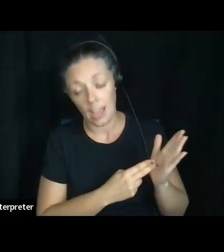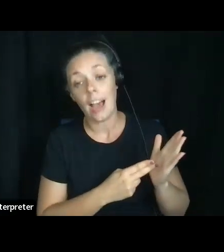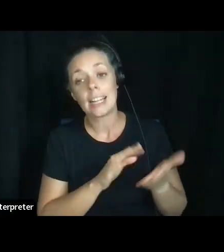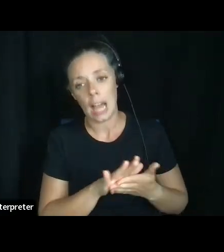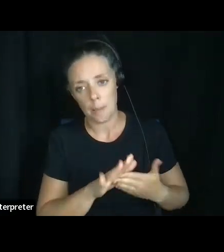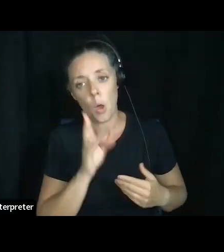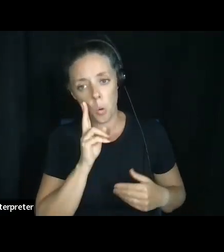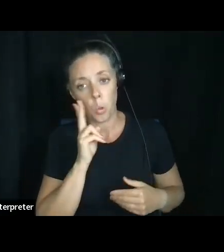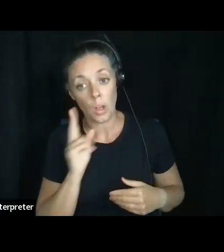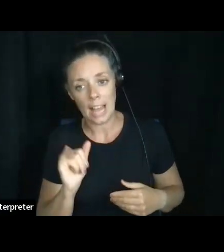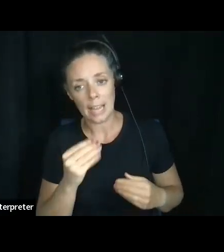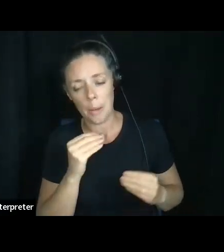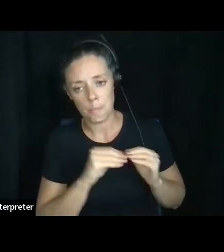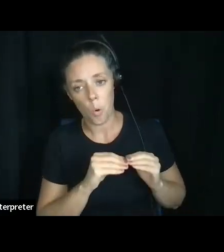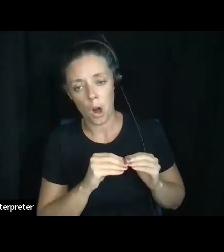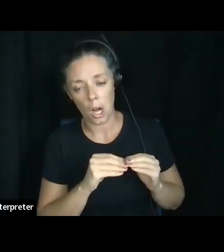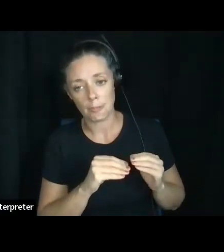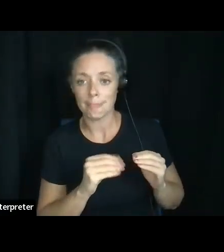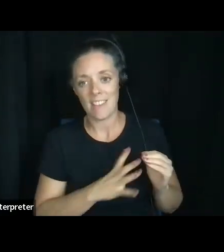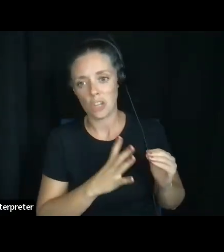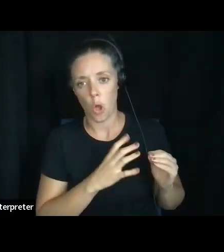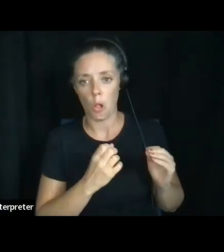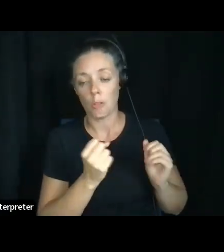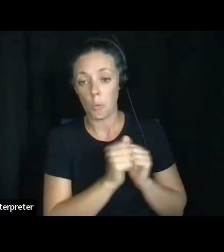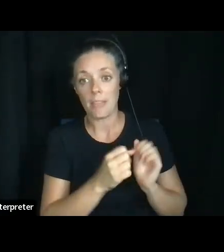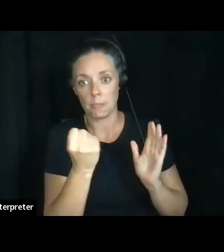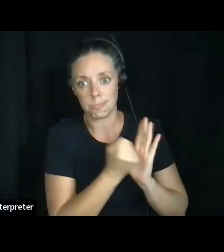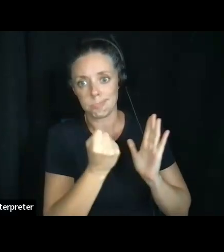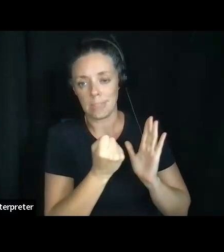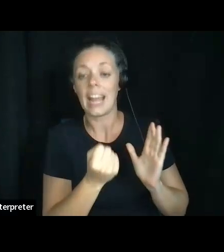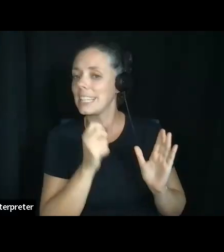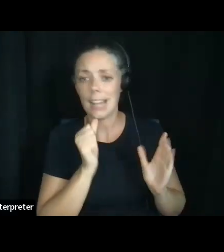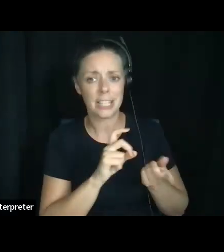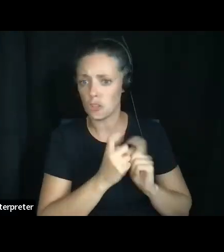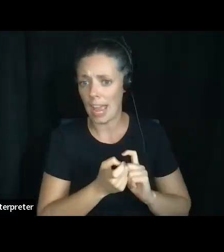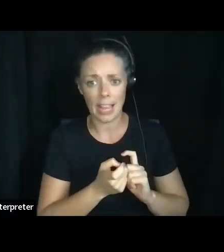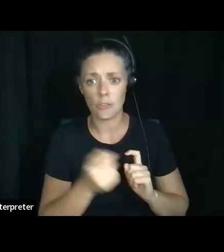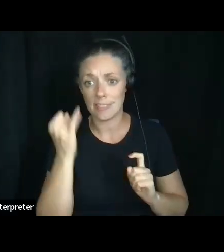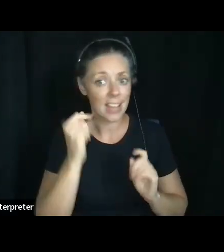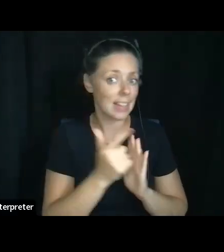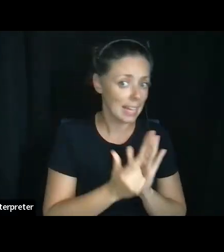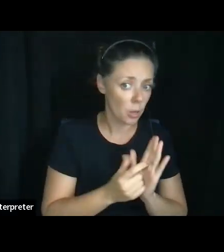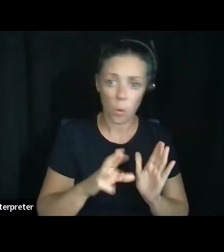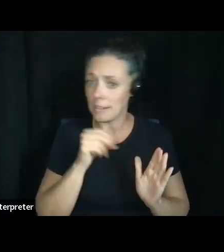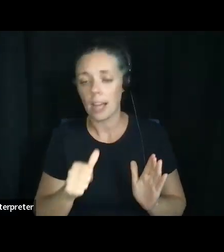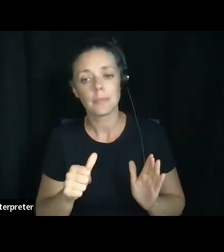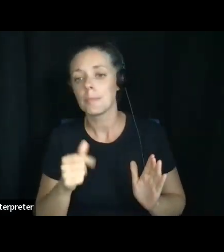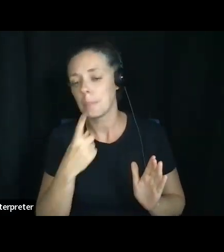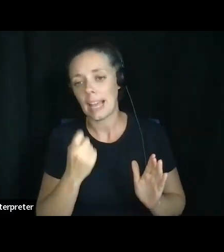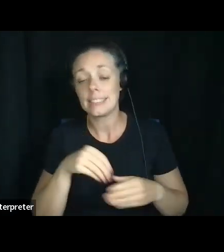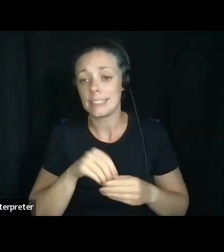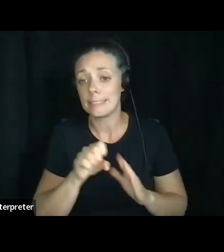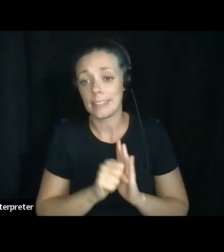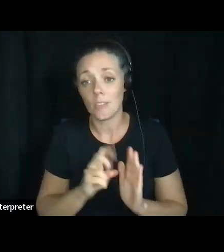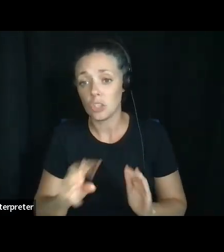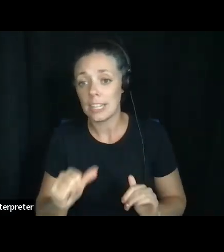with that seal on it. They just do. Um, it doesn't change the legality of the document in Virginia because it's not required. Um,